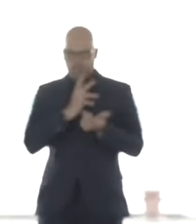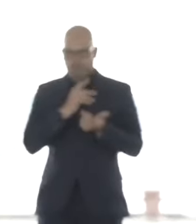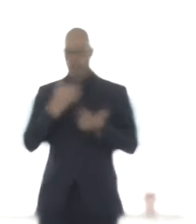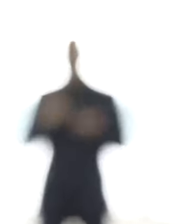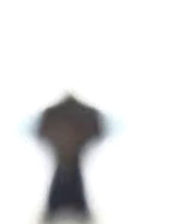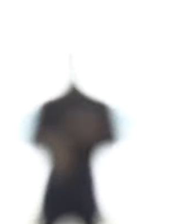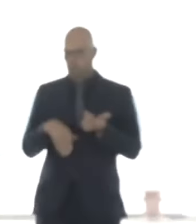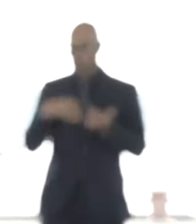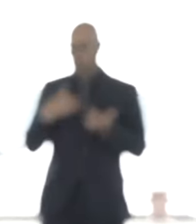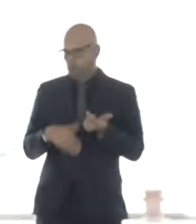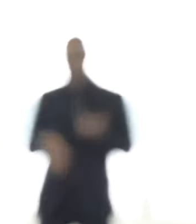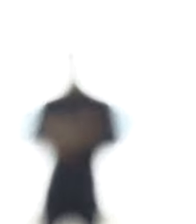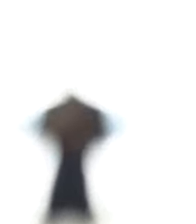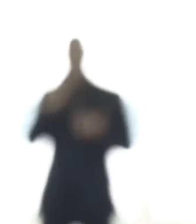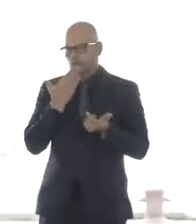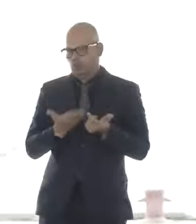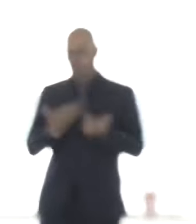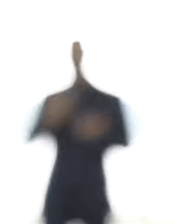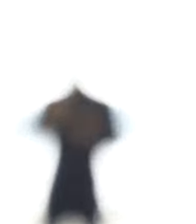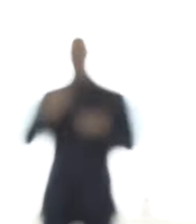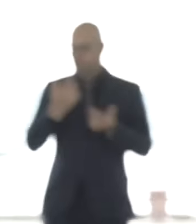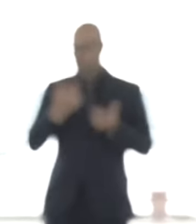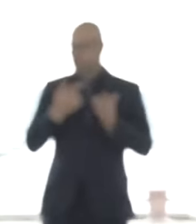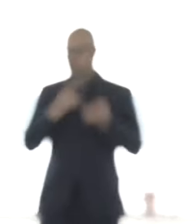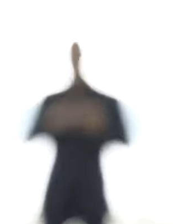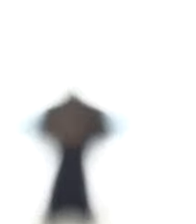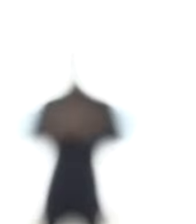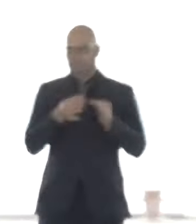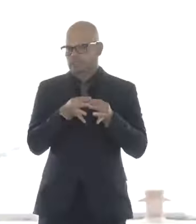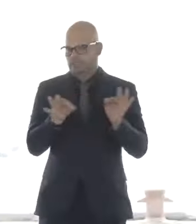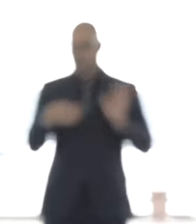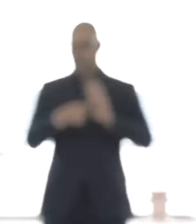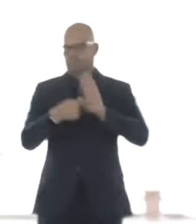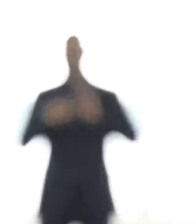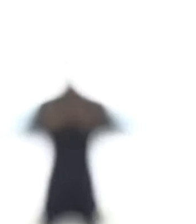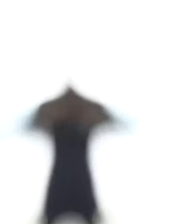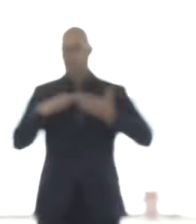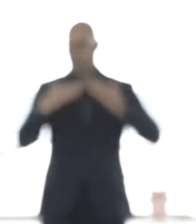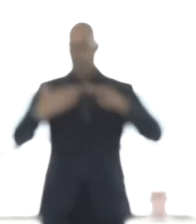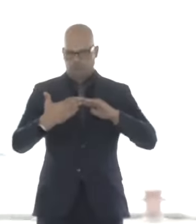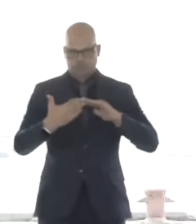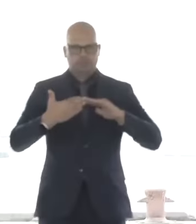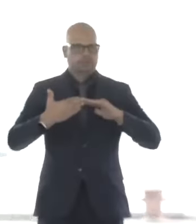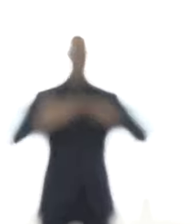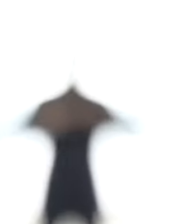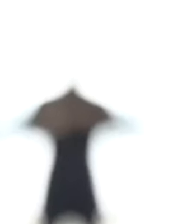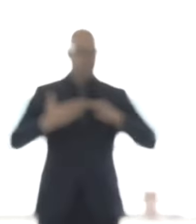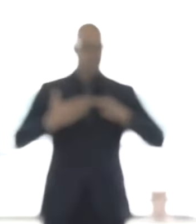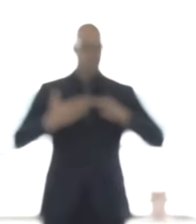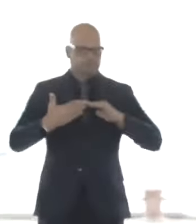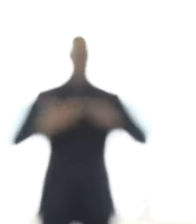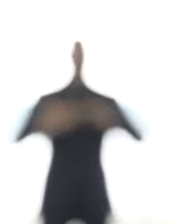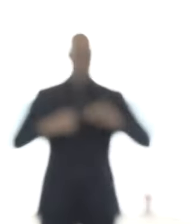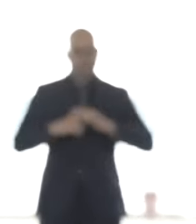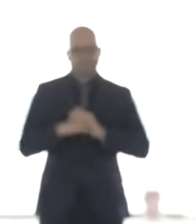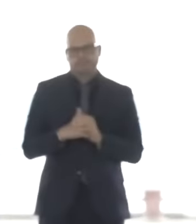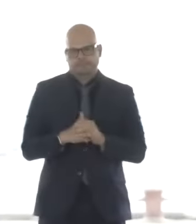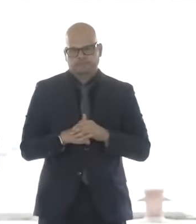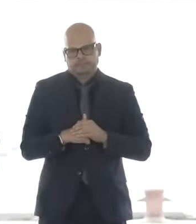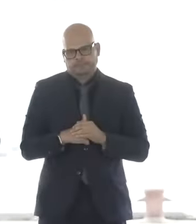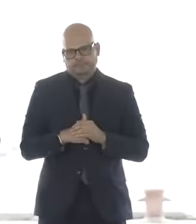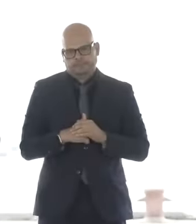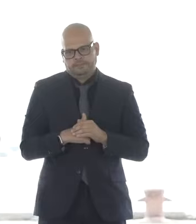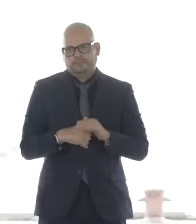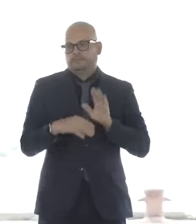takes a village. The list of partners that have supported the project all along the way, it feels endless.